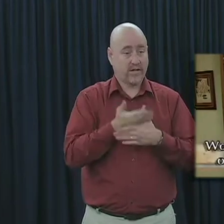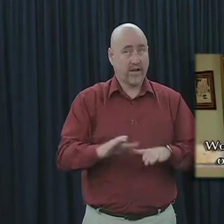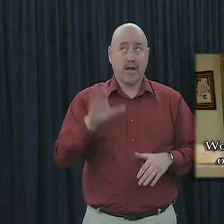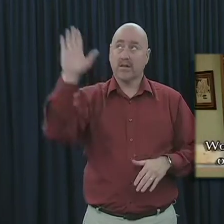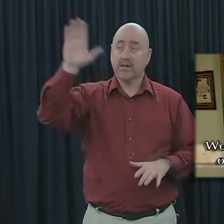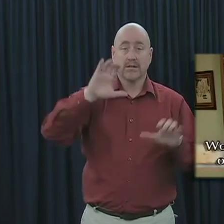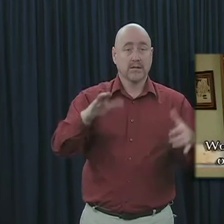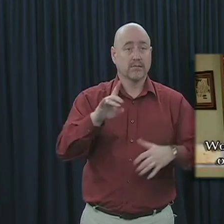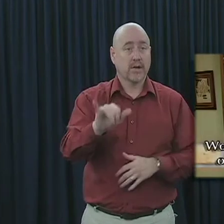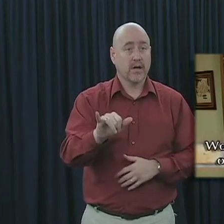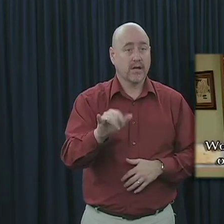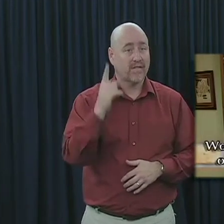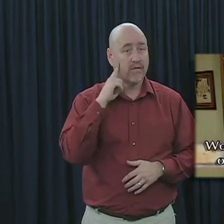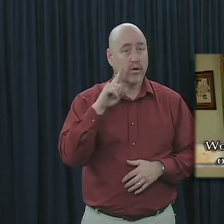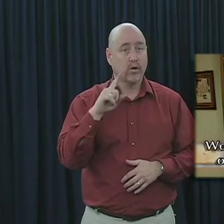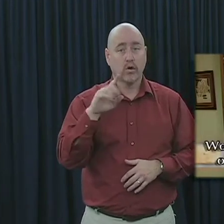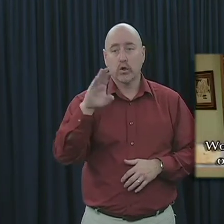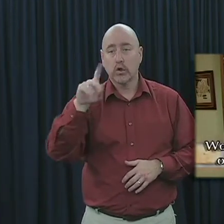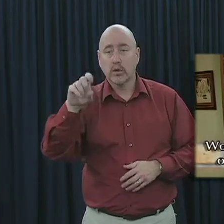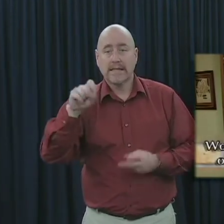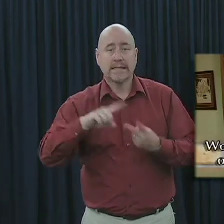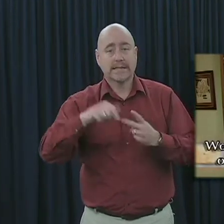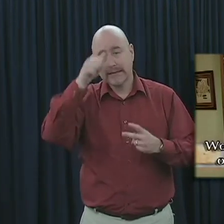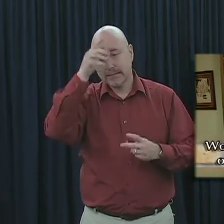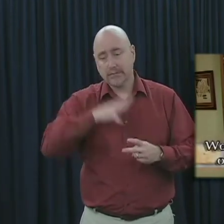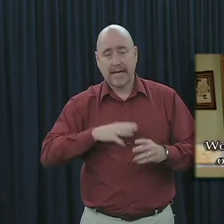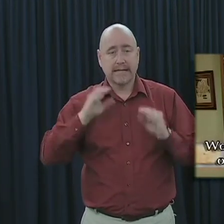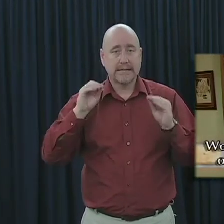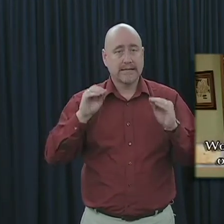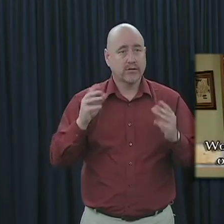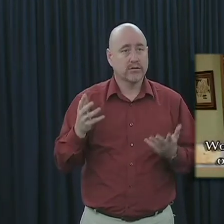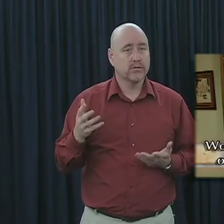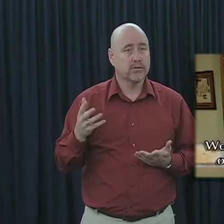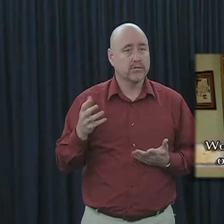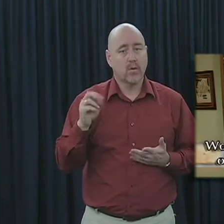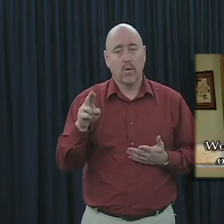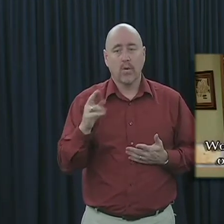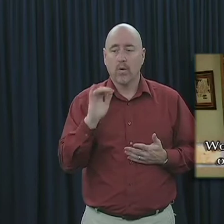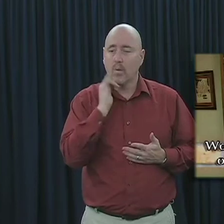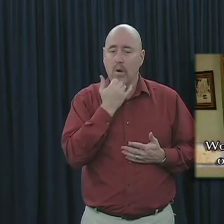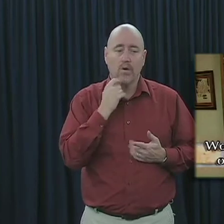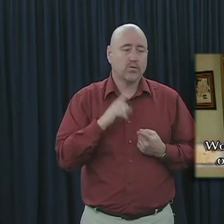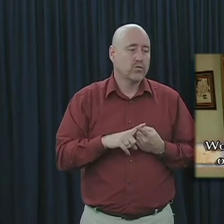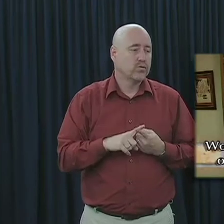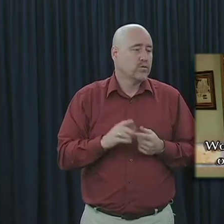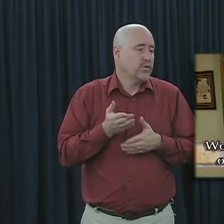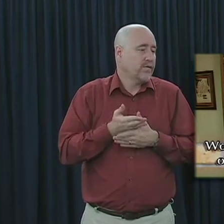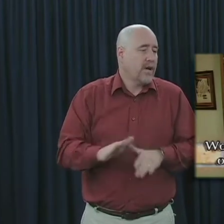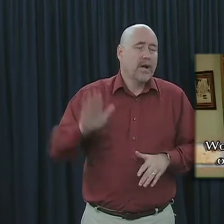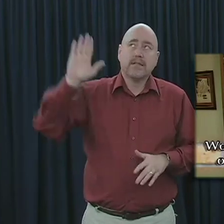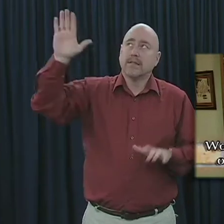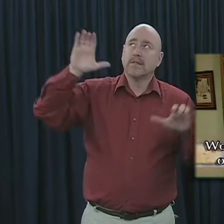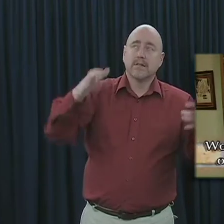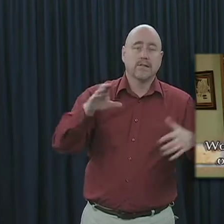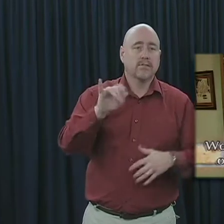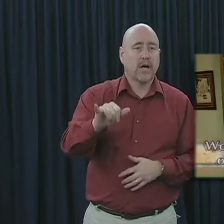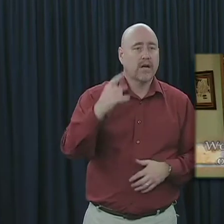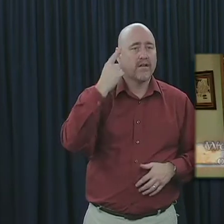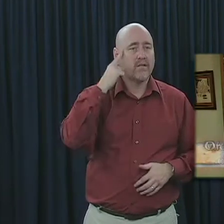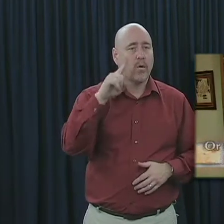body of Christ over creeds or man-made doctrines? Would it not be wrong to divide the body of Christ by